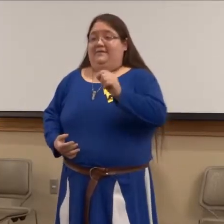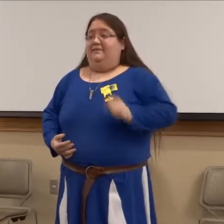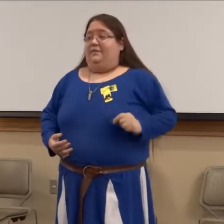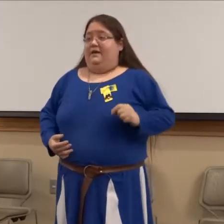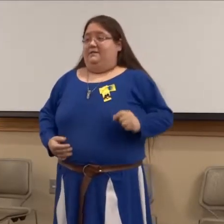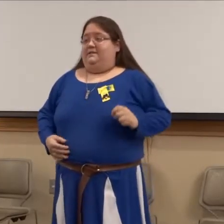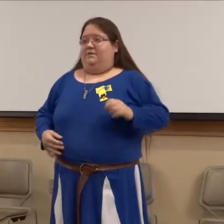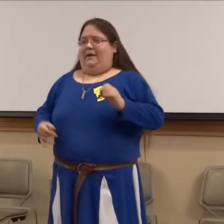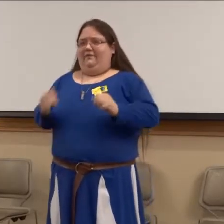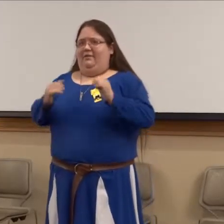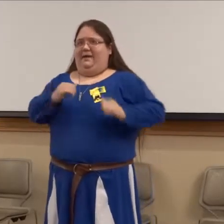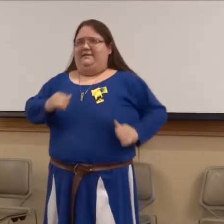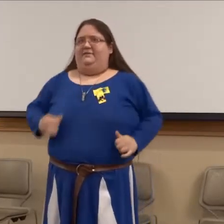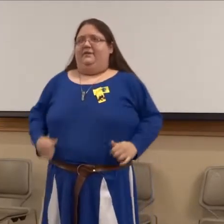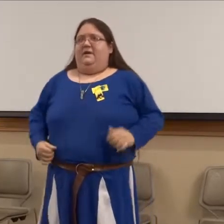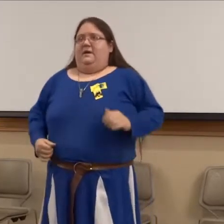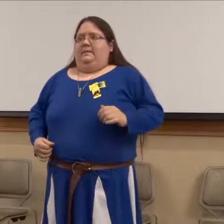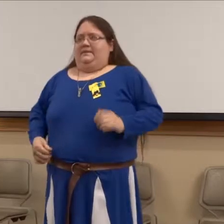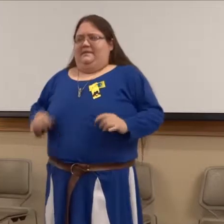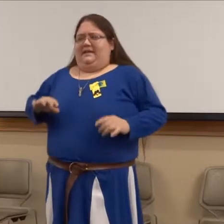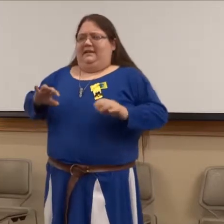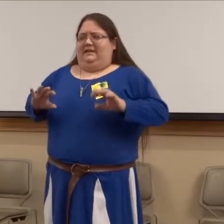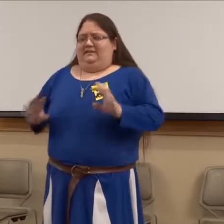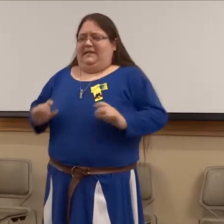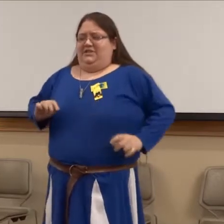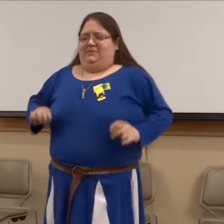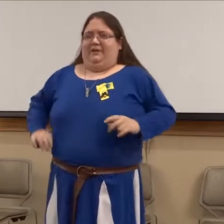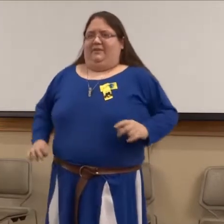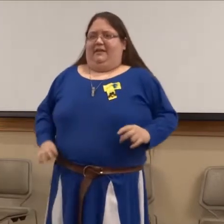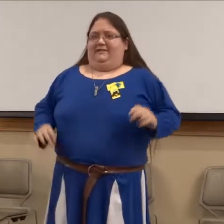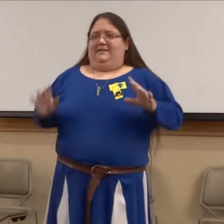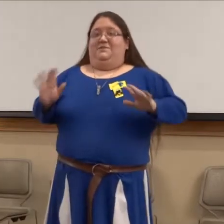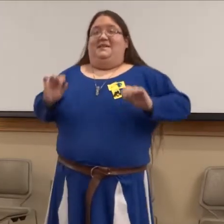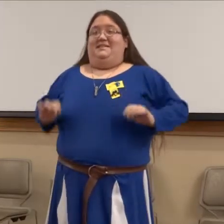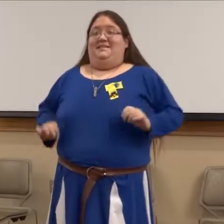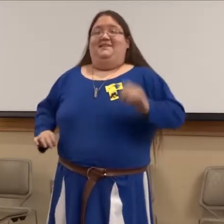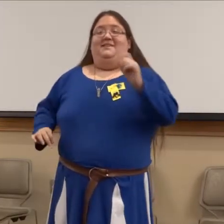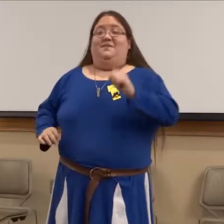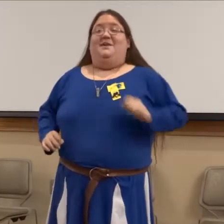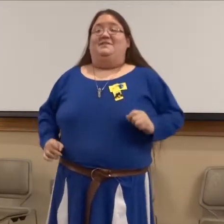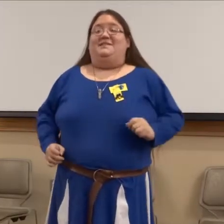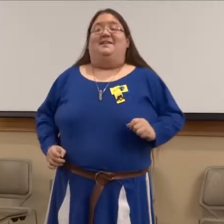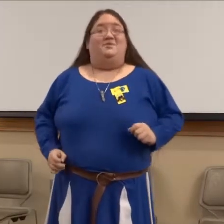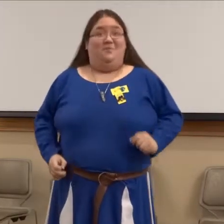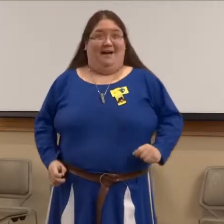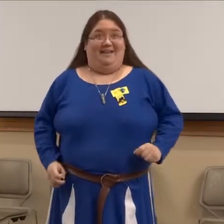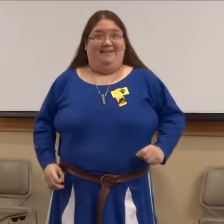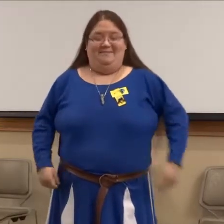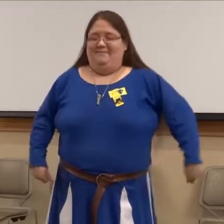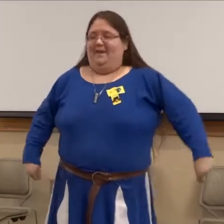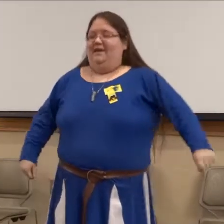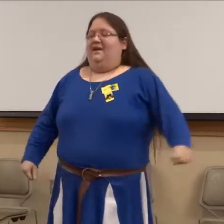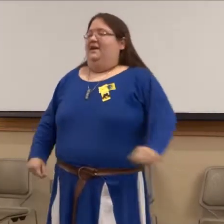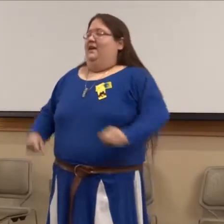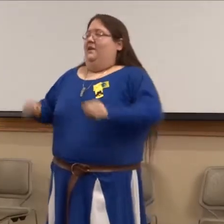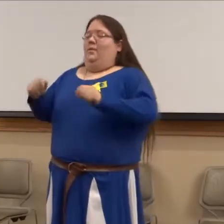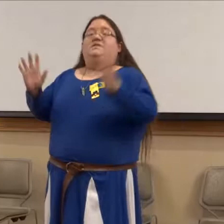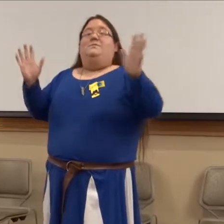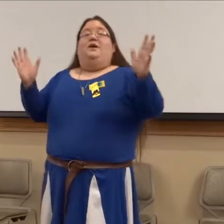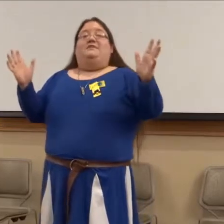several cousins who are rather combative, but seem to get a little touchy whenever things get too heated, so I'm here to tell you why. Once upon a